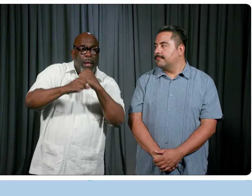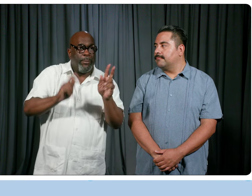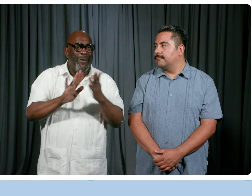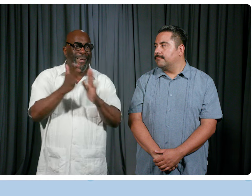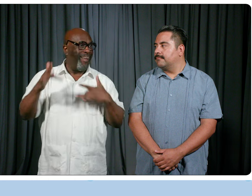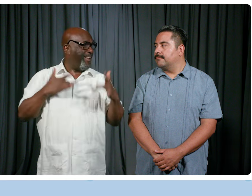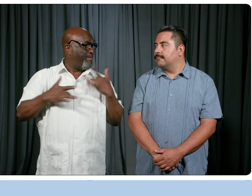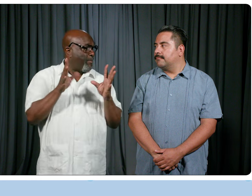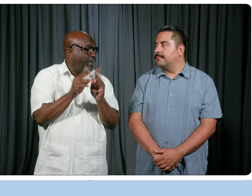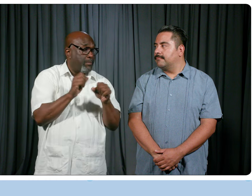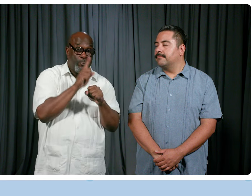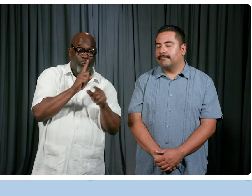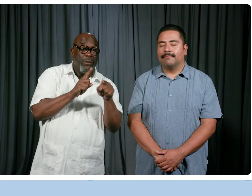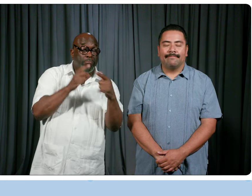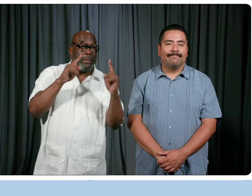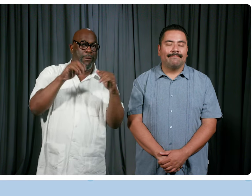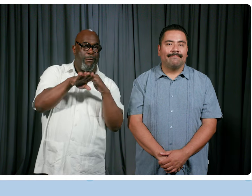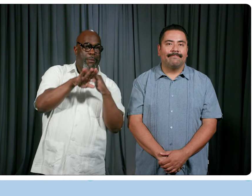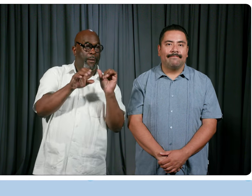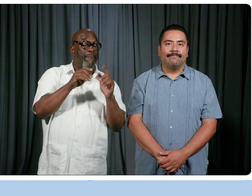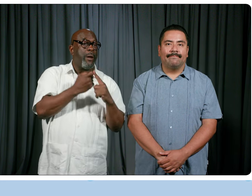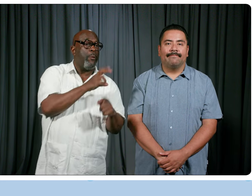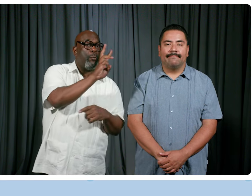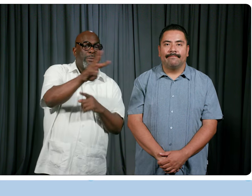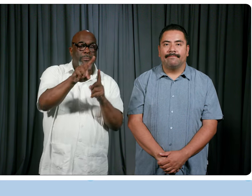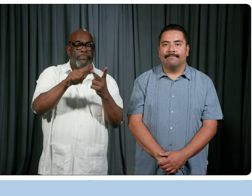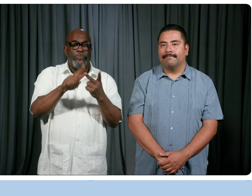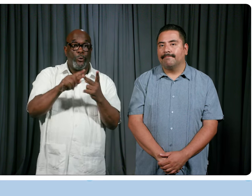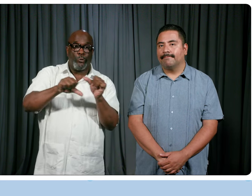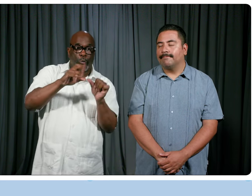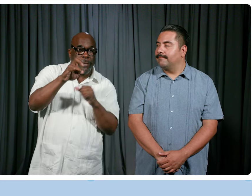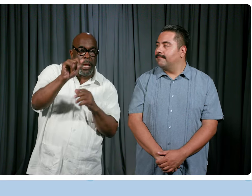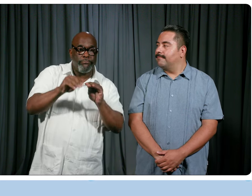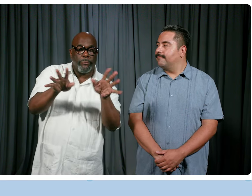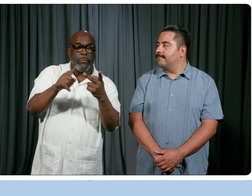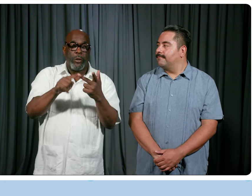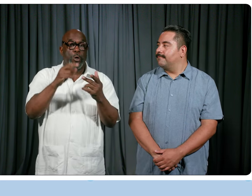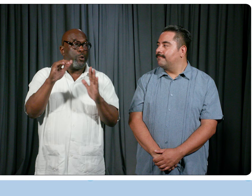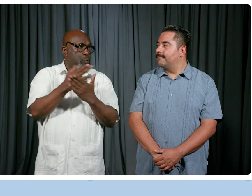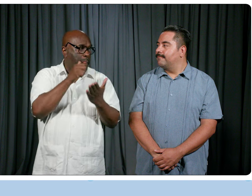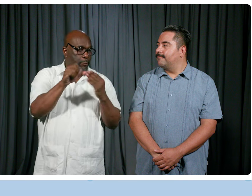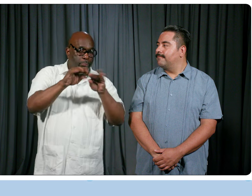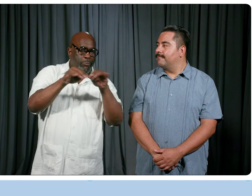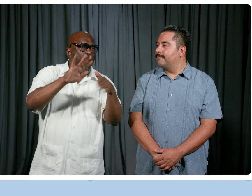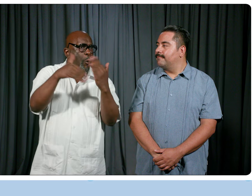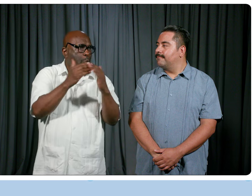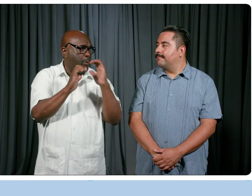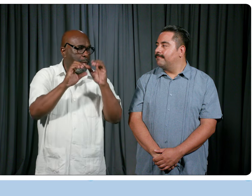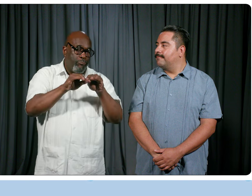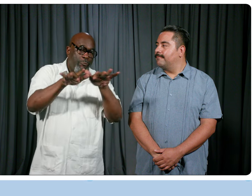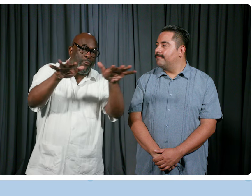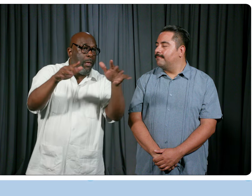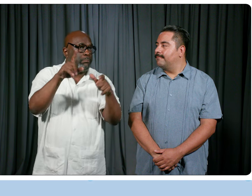information we're putting out, making sure that that's accessible from the website to the social media to the newsletters to, you know, every communication that is